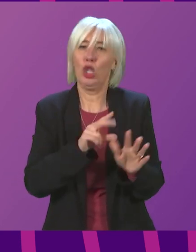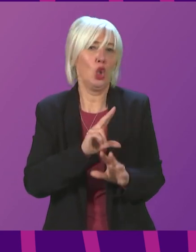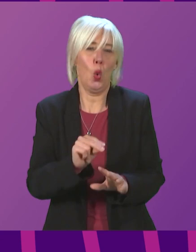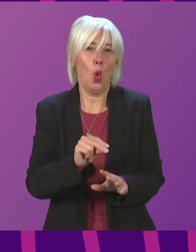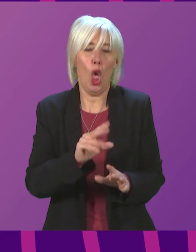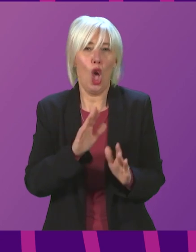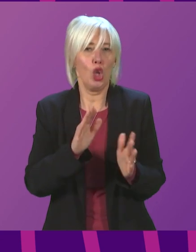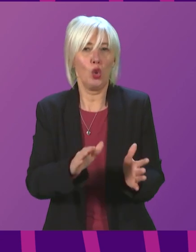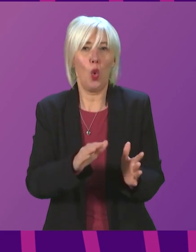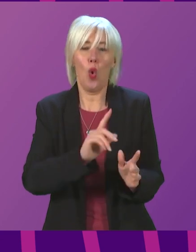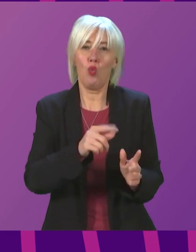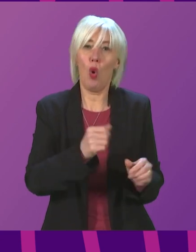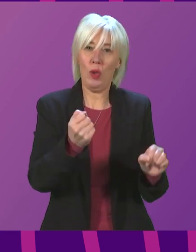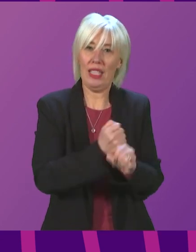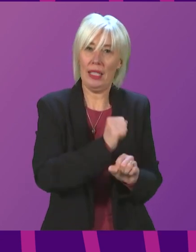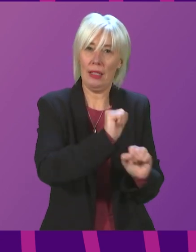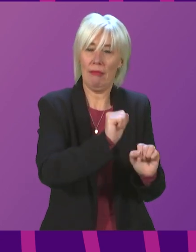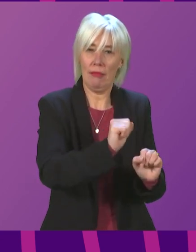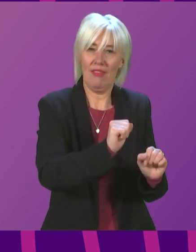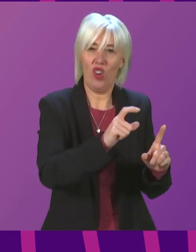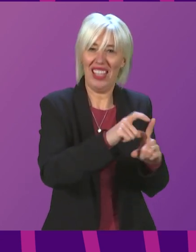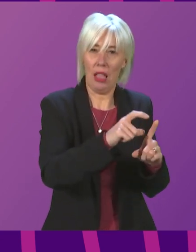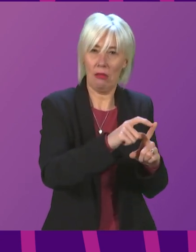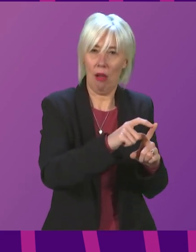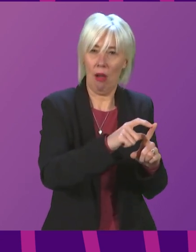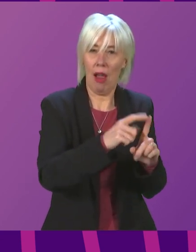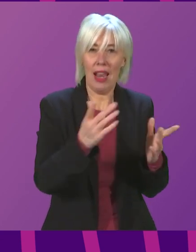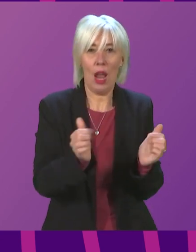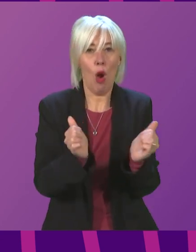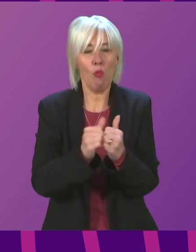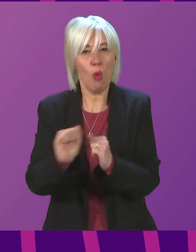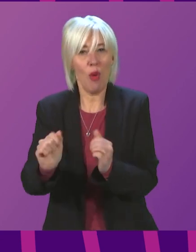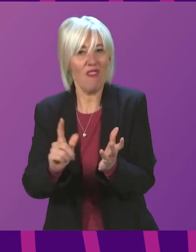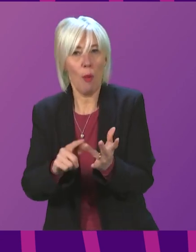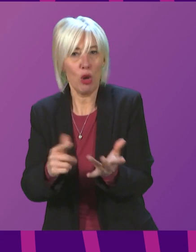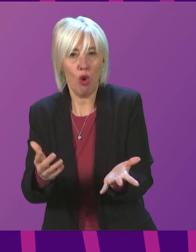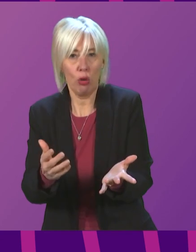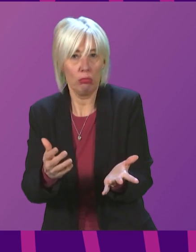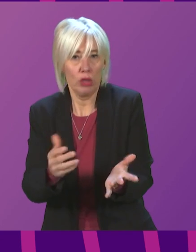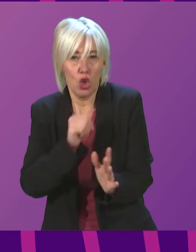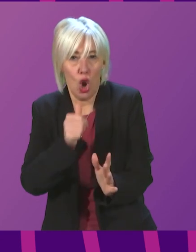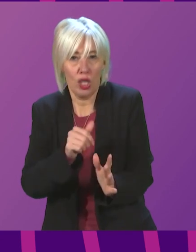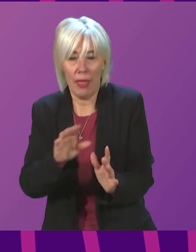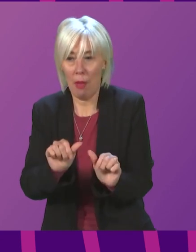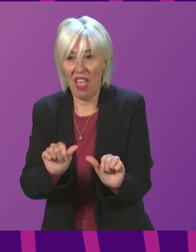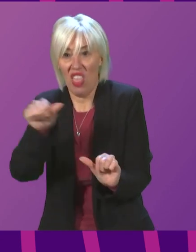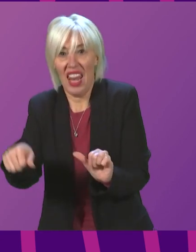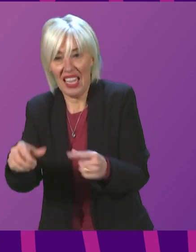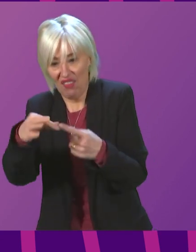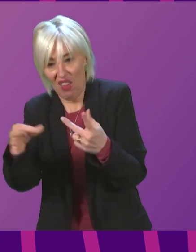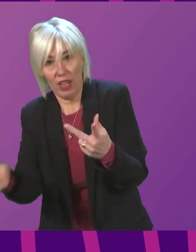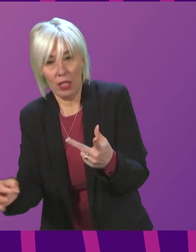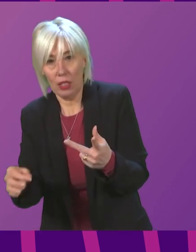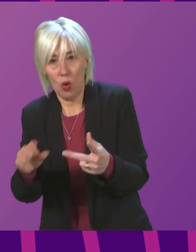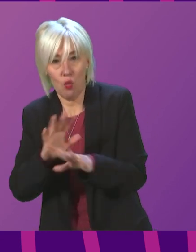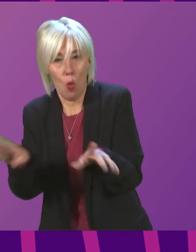points designed for Delta are now designed for Omicron may not be appropriate for the variant that comes along next. So we have to retain